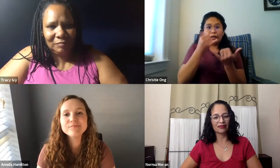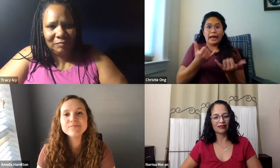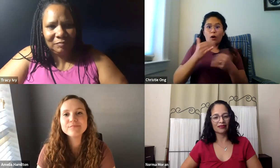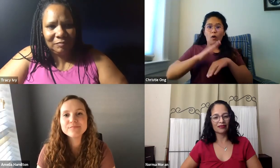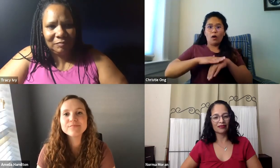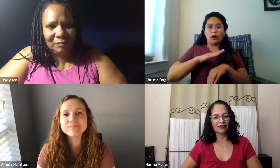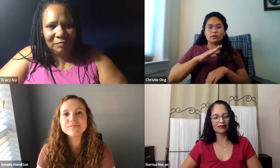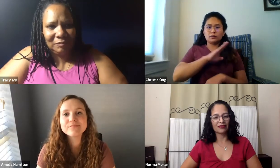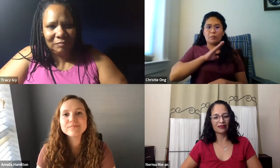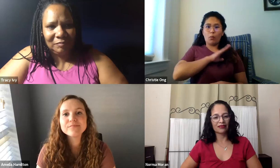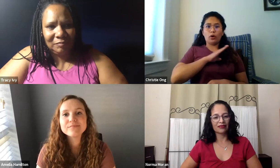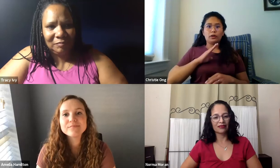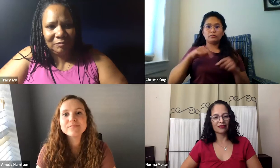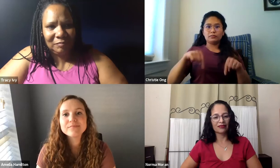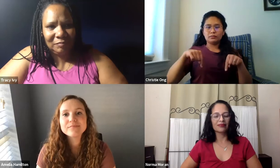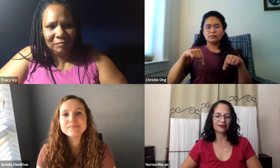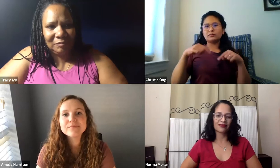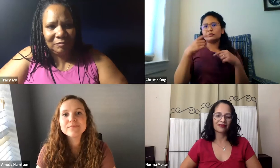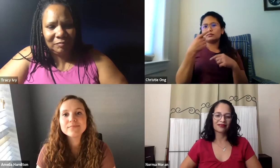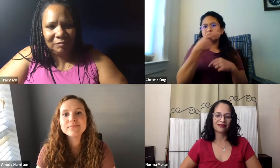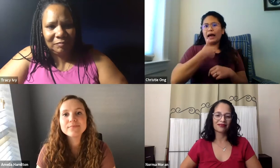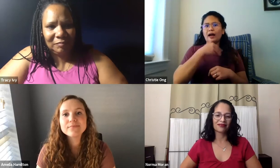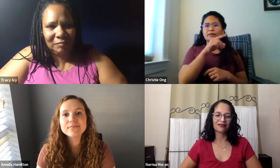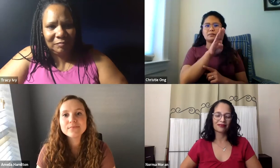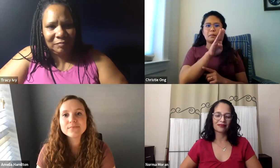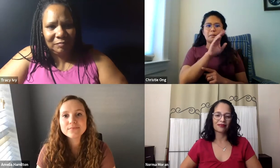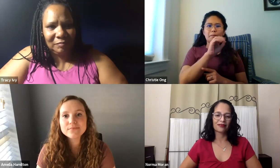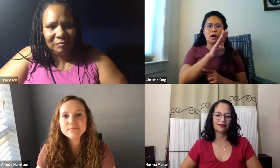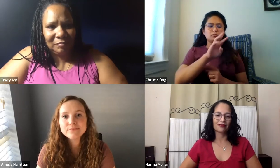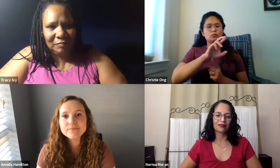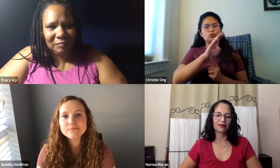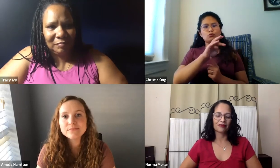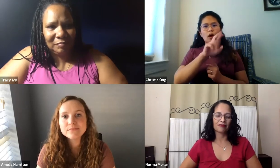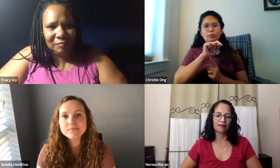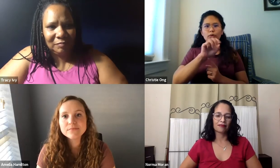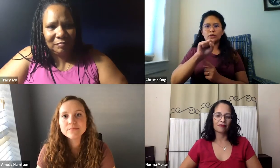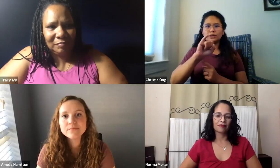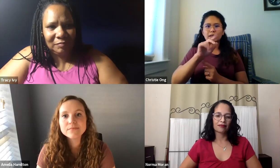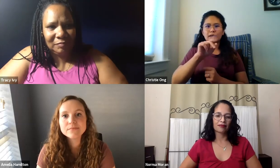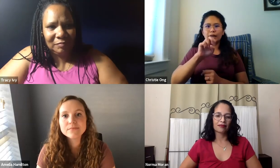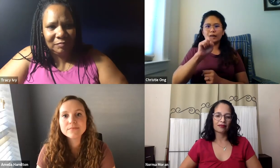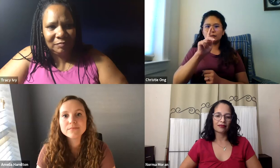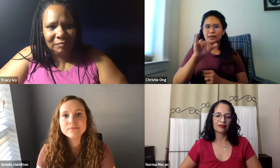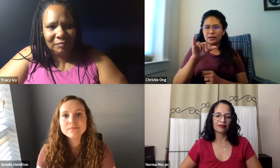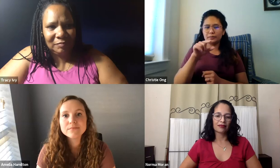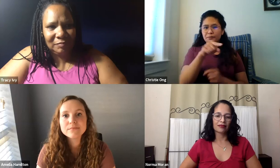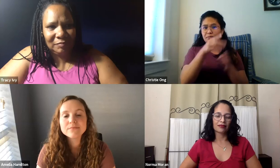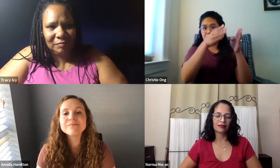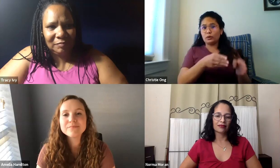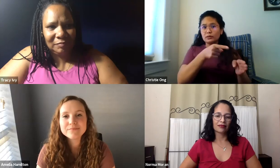roles that I was able to benefit a lot from. Now, being on the Alumni Association Board, we have